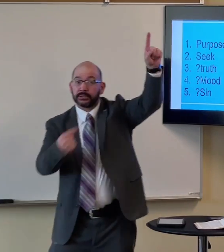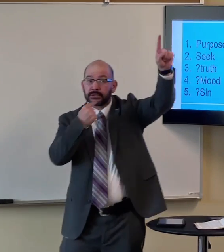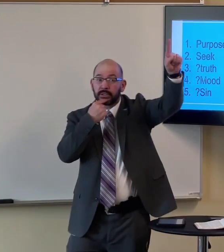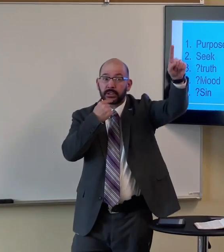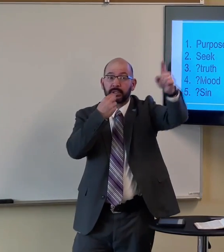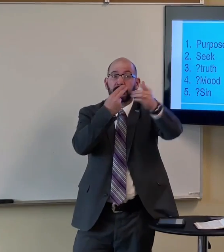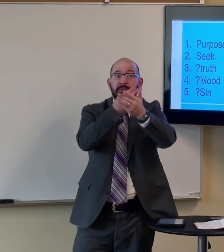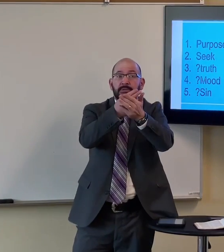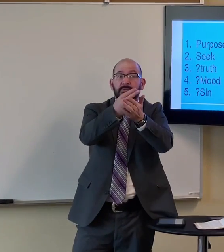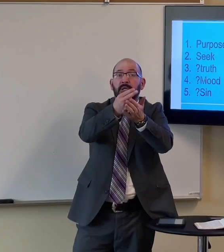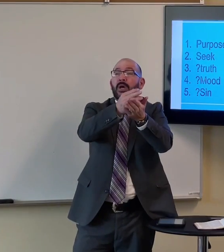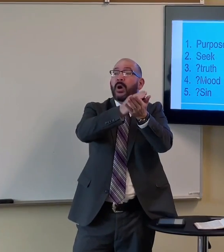end of this?